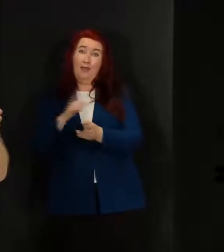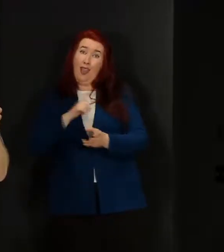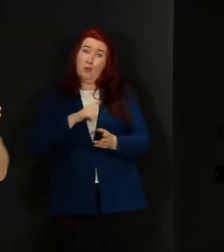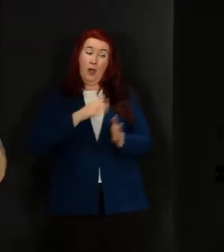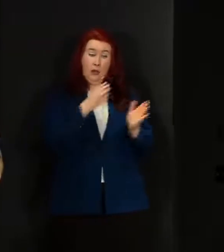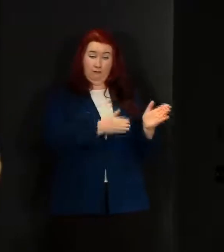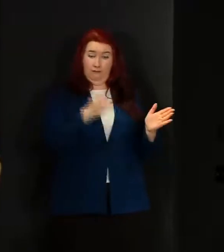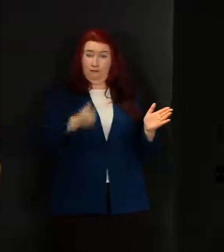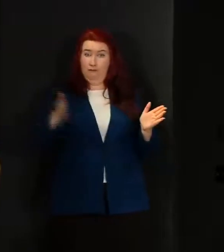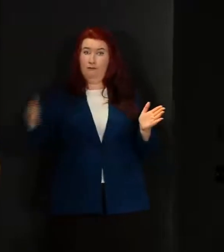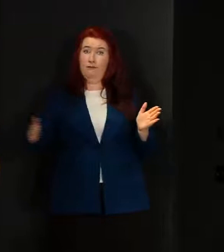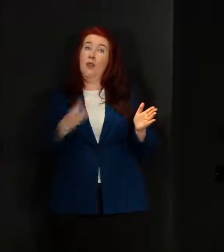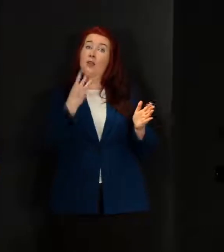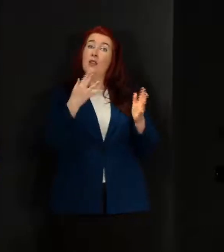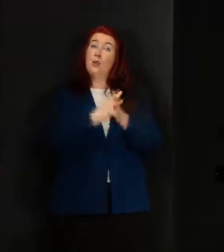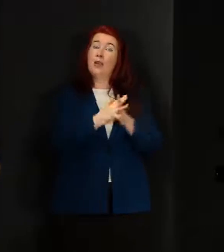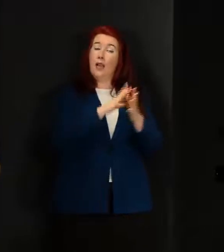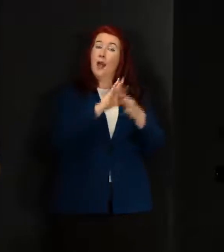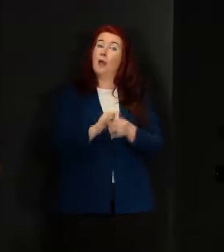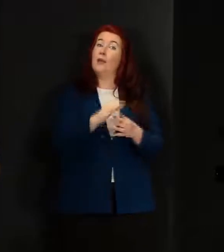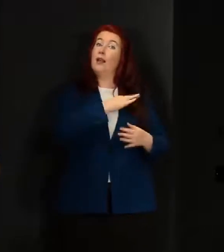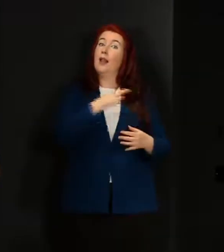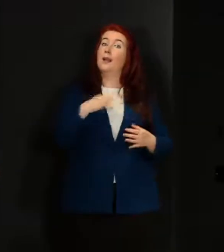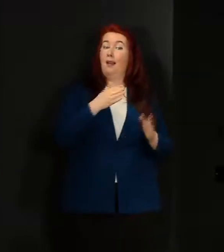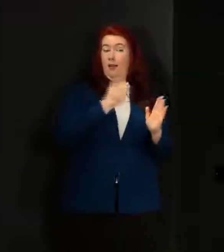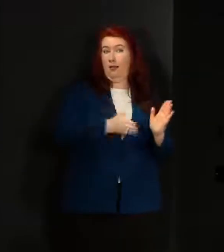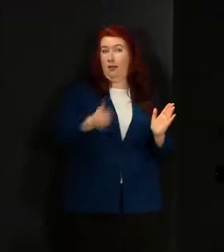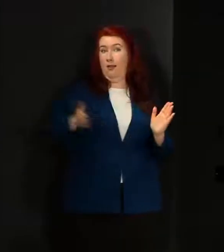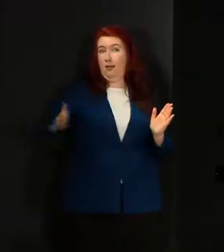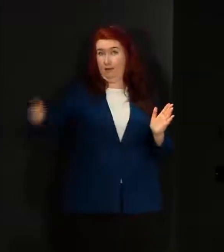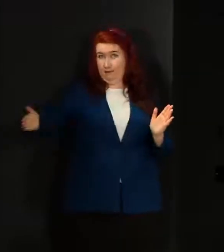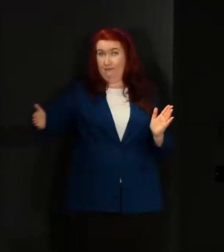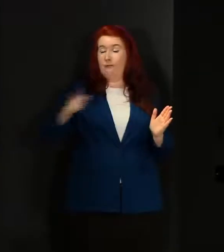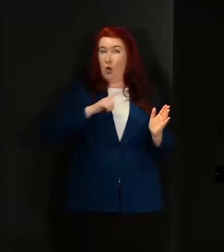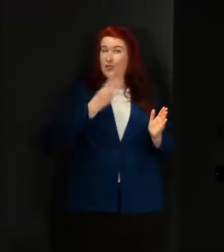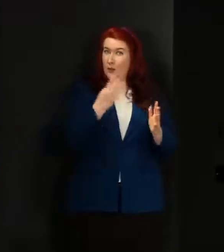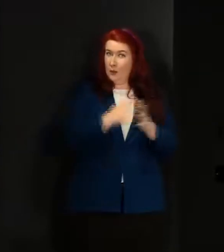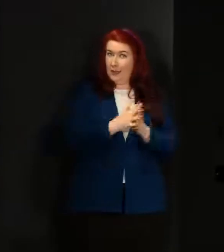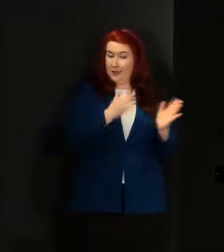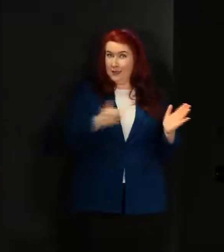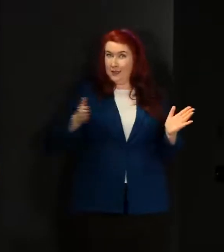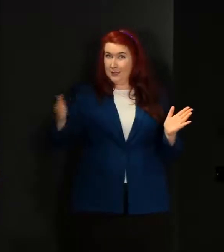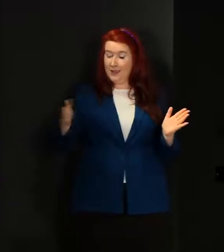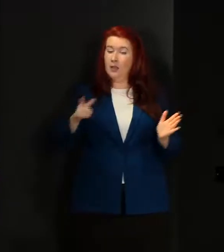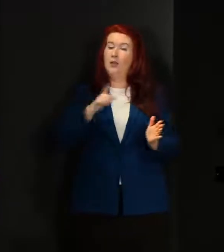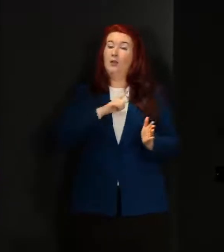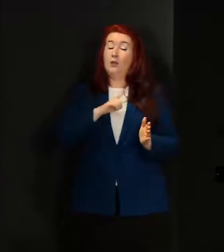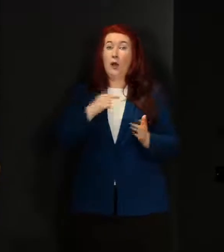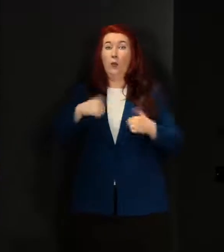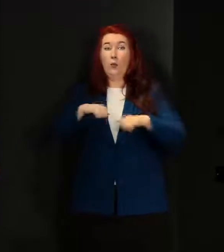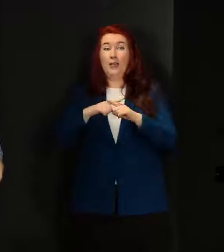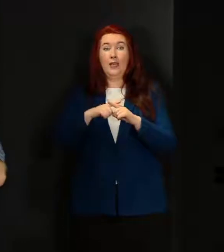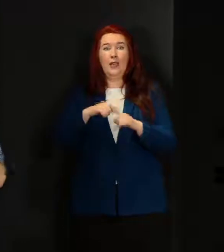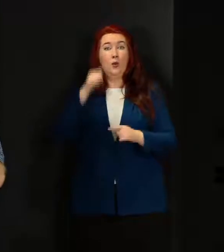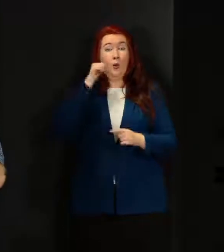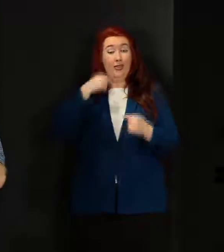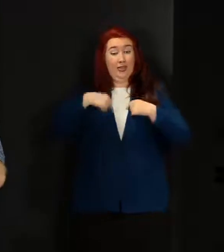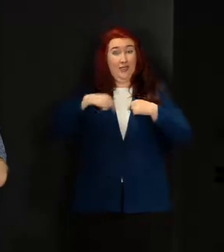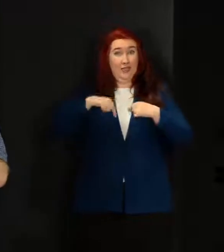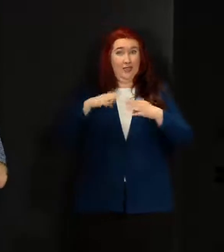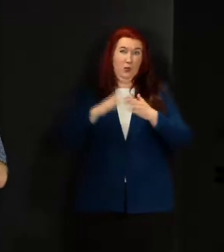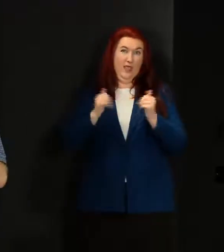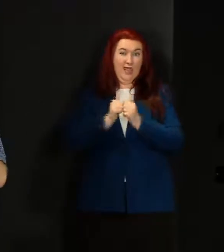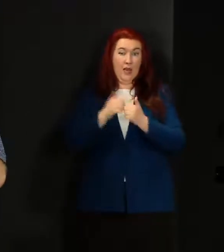there for clinical reasons not political reasons we will therefore know what the behaviour this